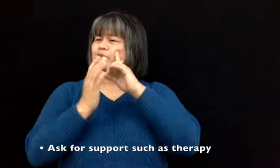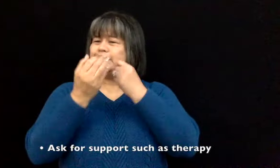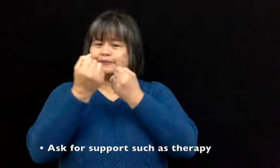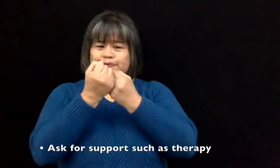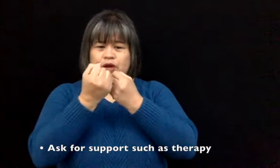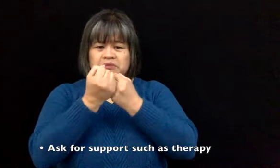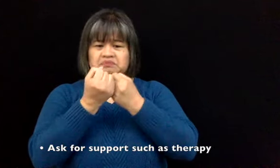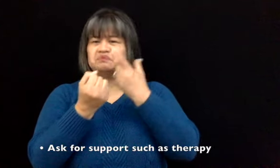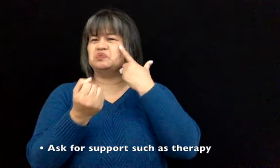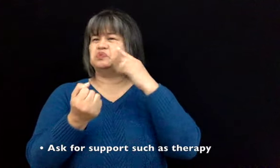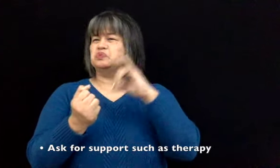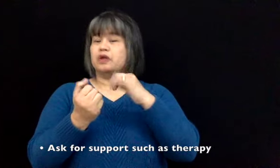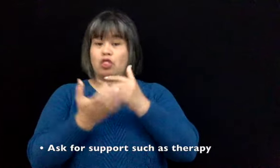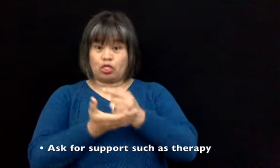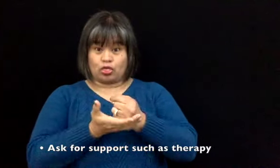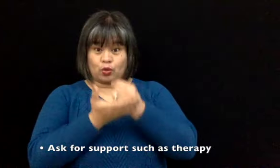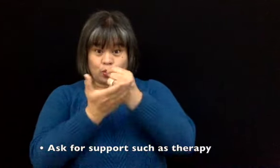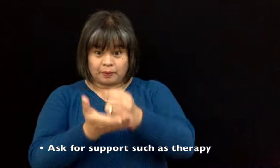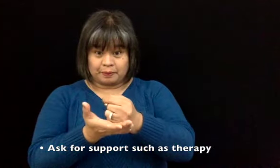ask for support such as therapy,